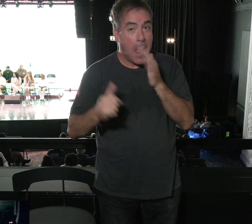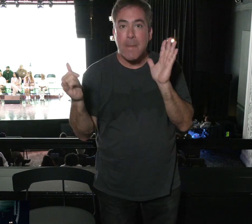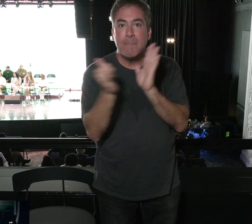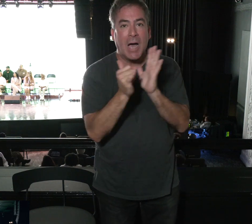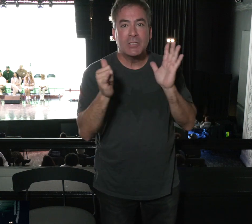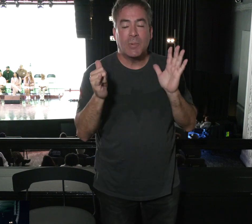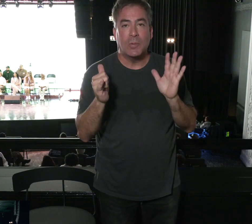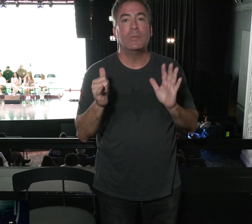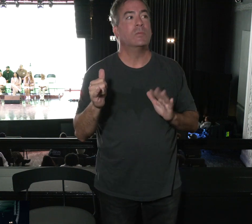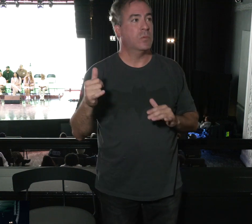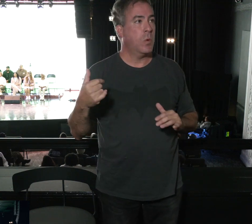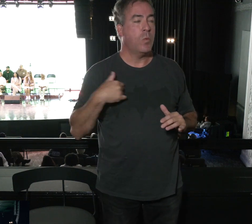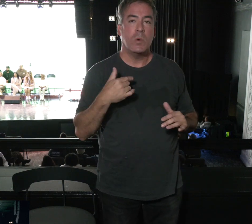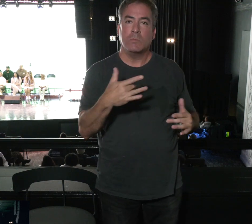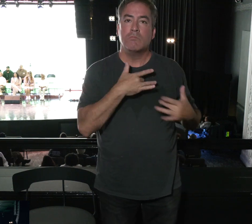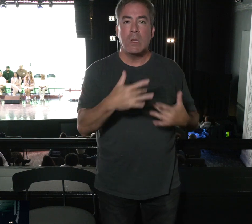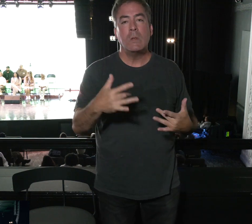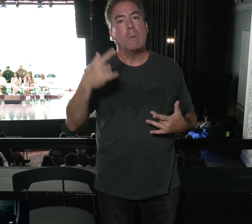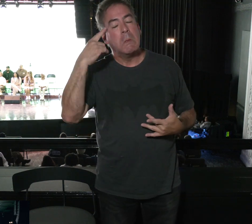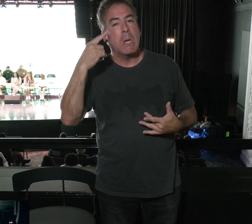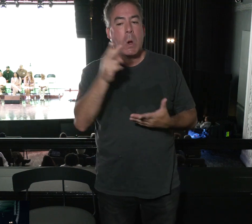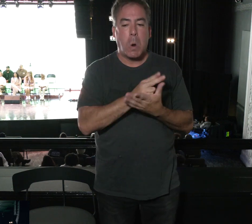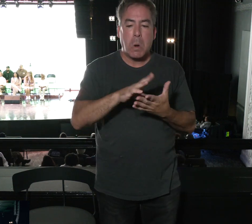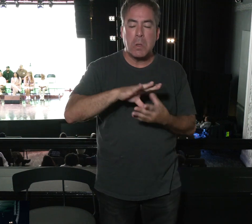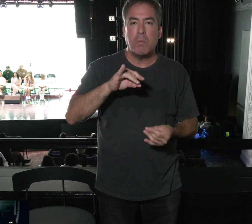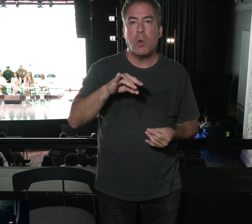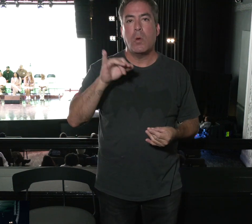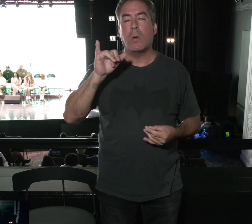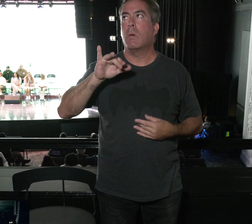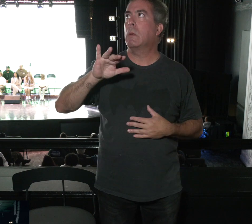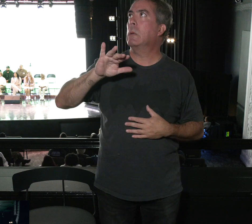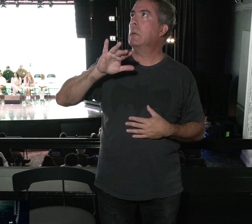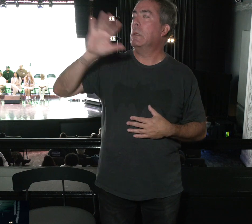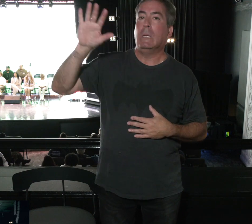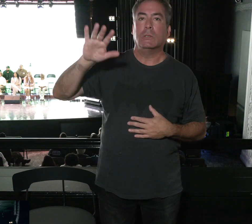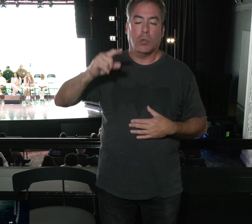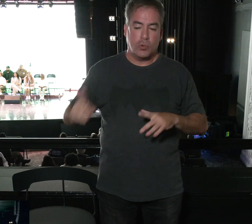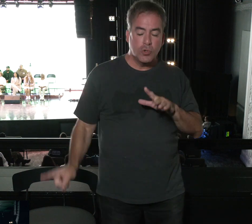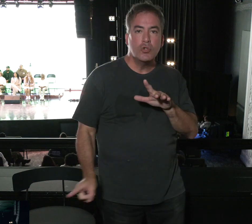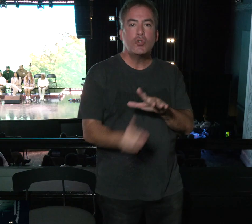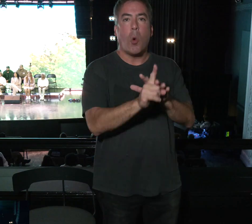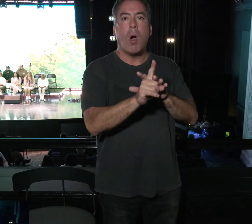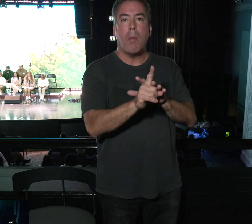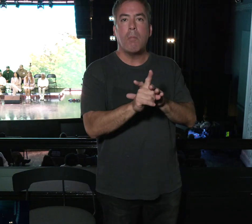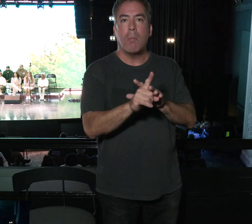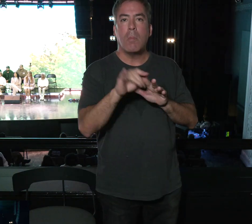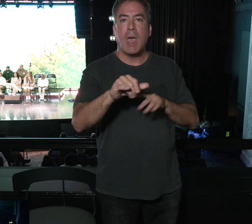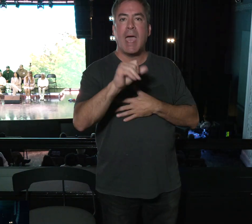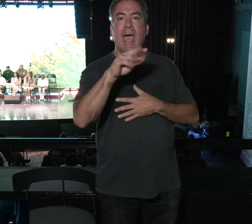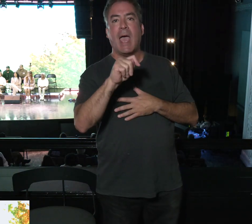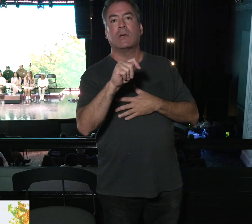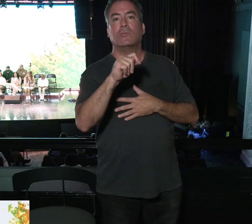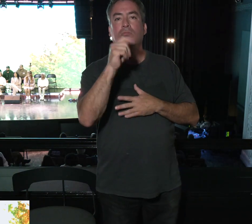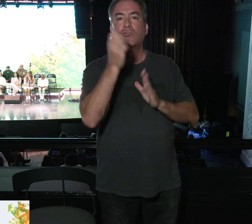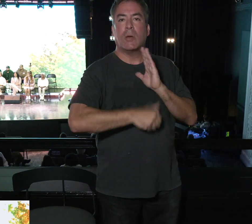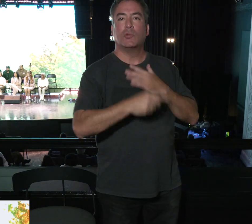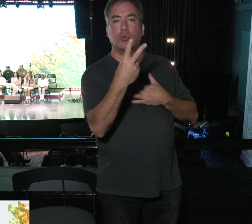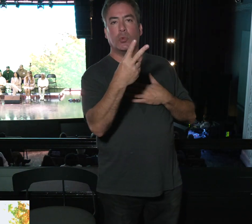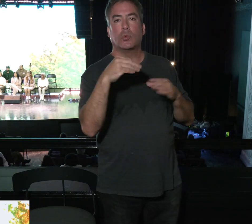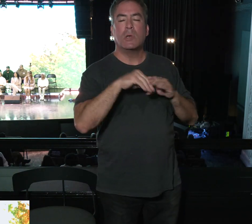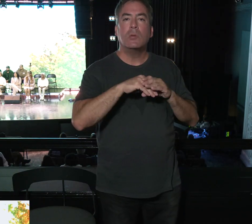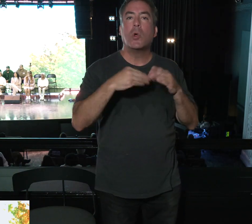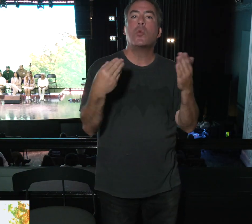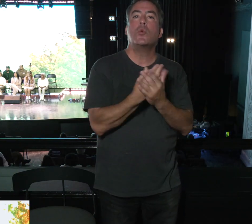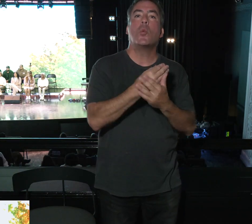know those verses. We usually think that the Holy Spirit makes his debut appearance there in Acts chapter 2 or in the New